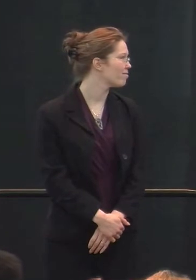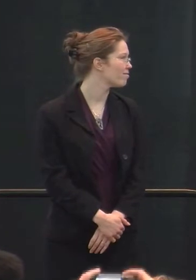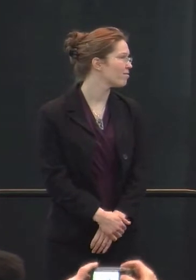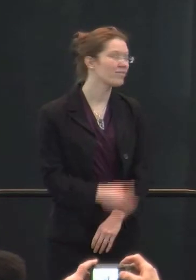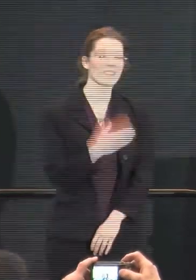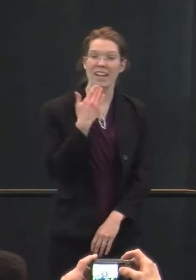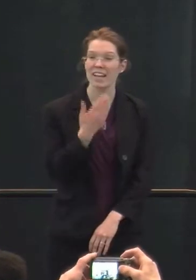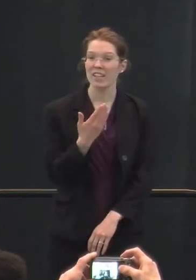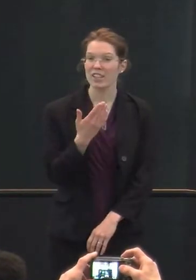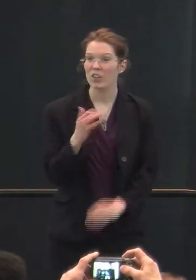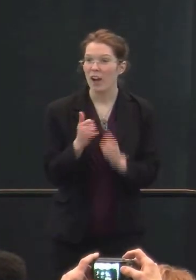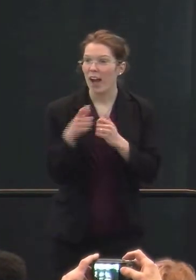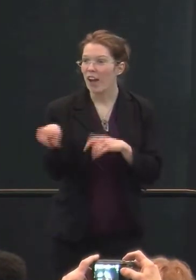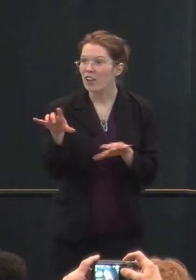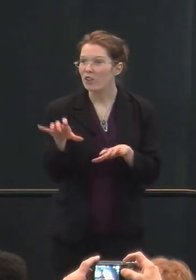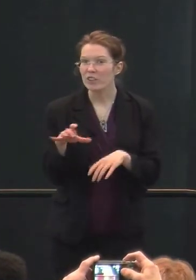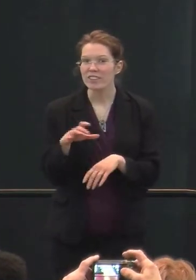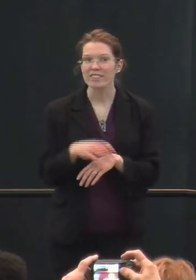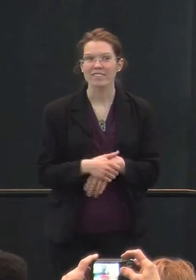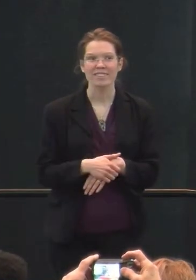Thank you. How are you guys doing?